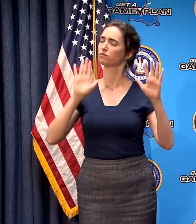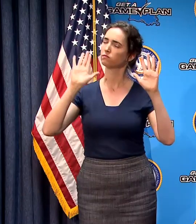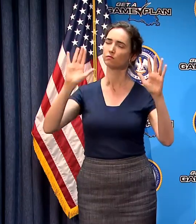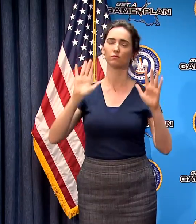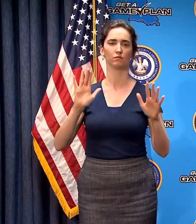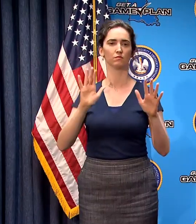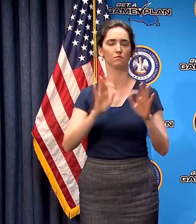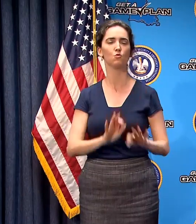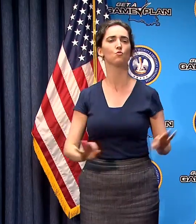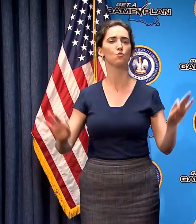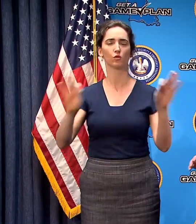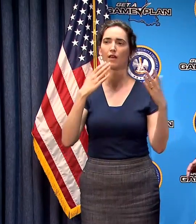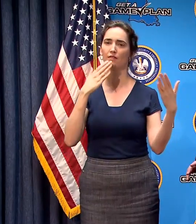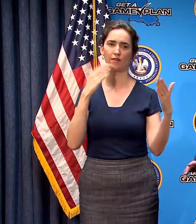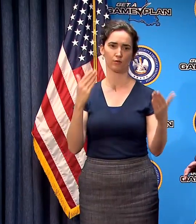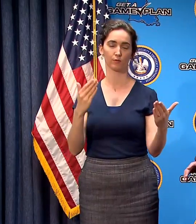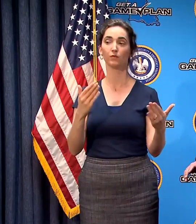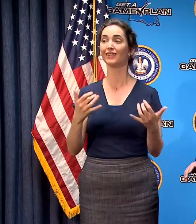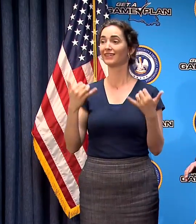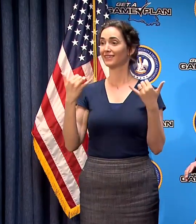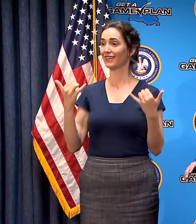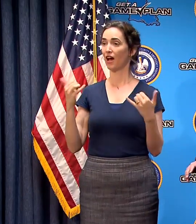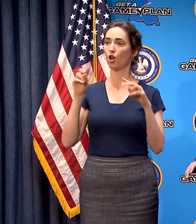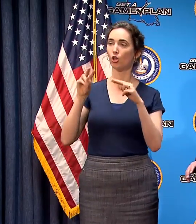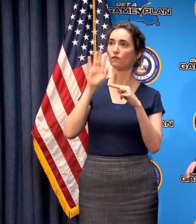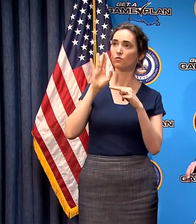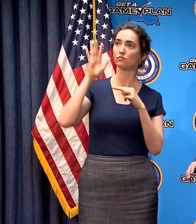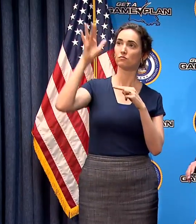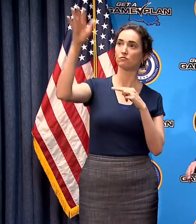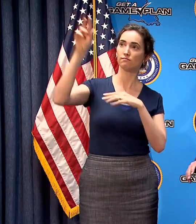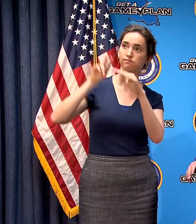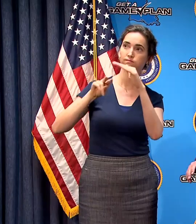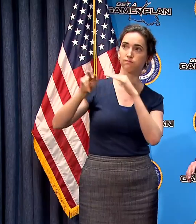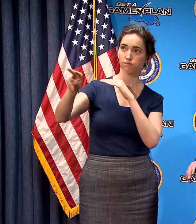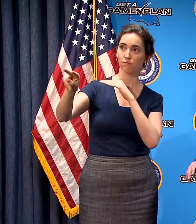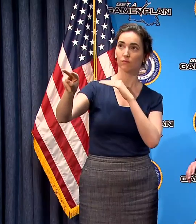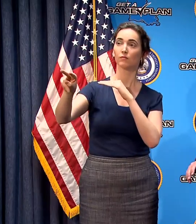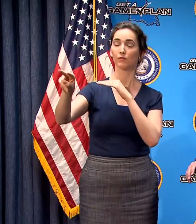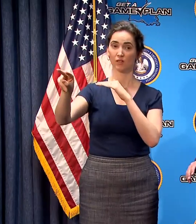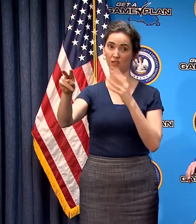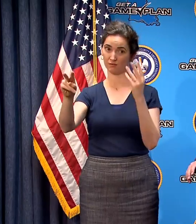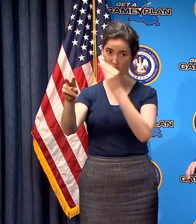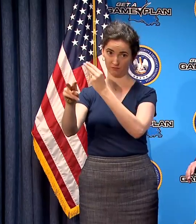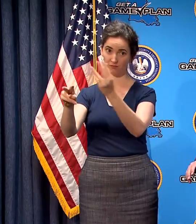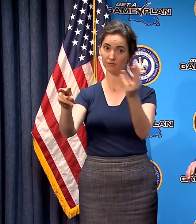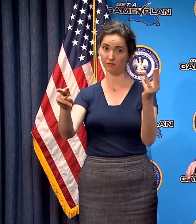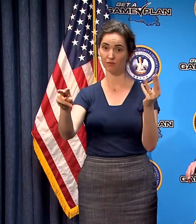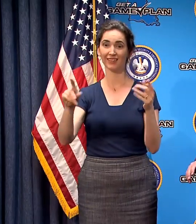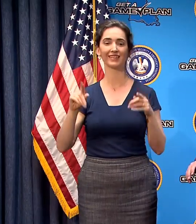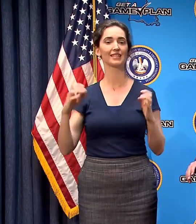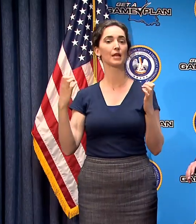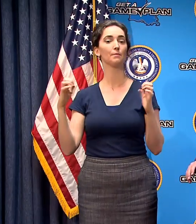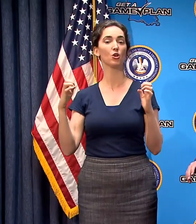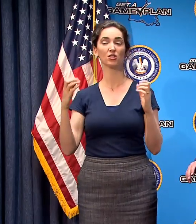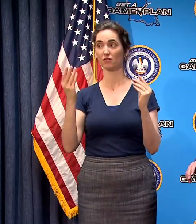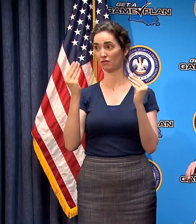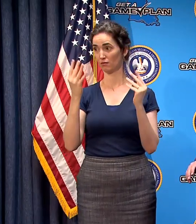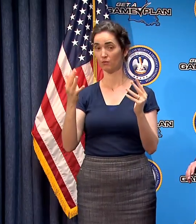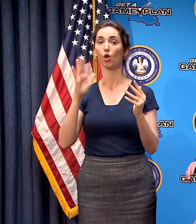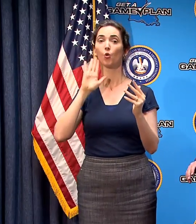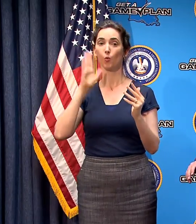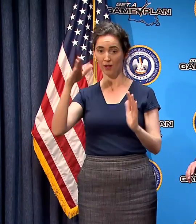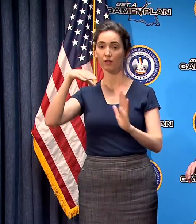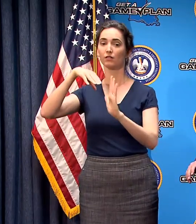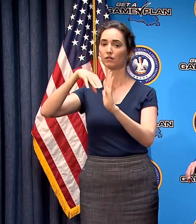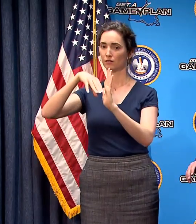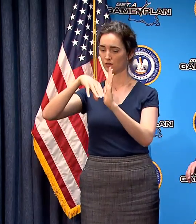just looking ahead and this applies to everybody again I can tell you that this emergency is going to get worse before it gets better